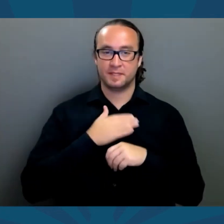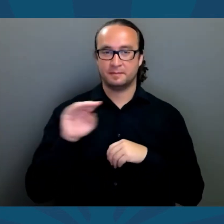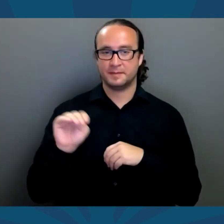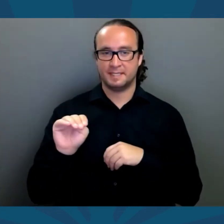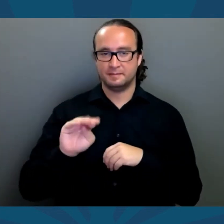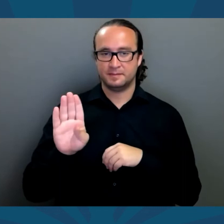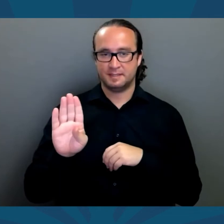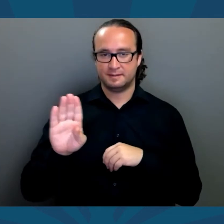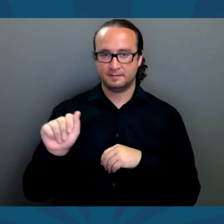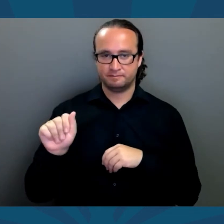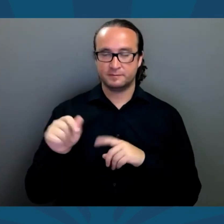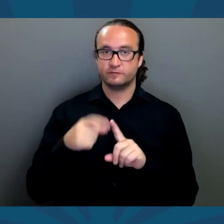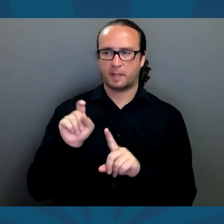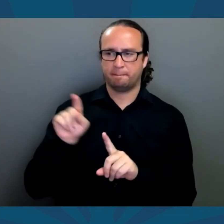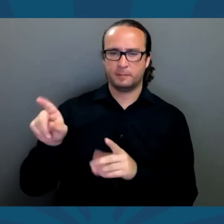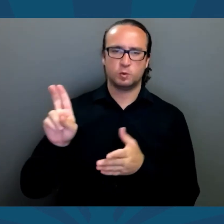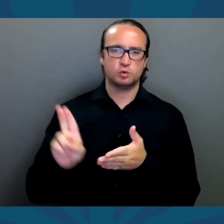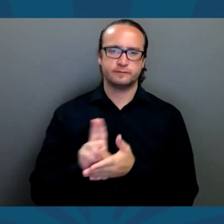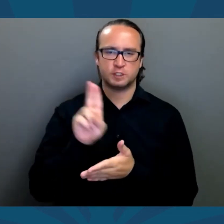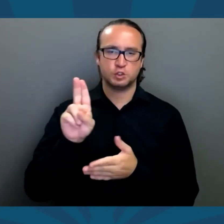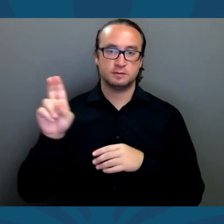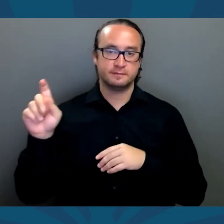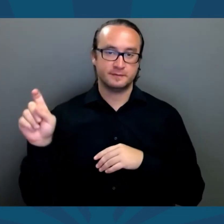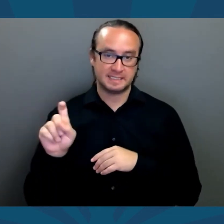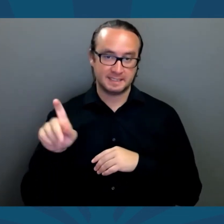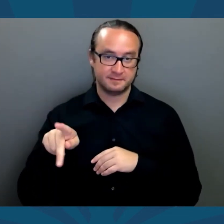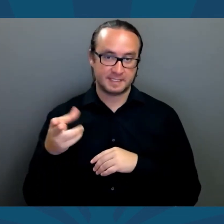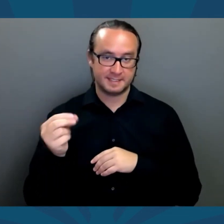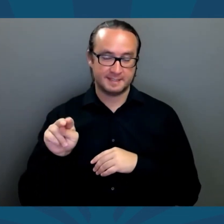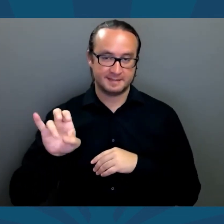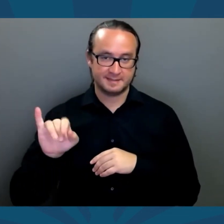and received my MBA from the University of Phoenix.